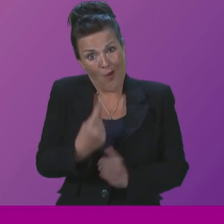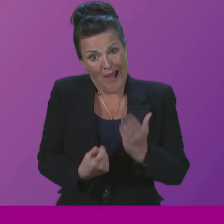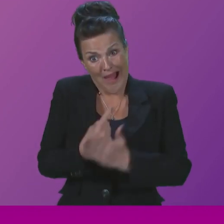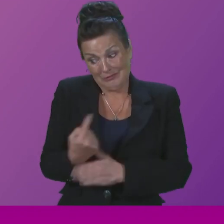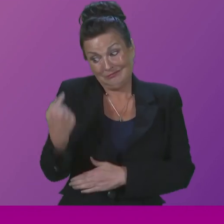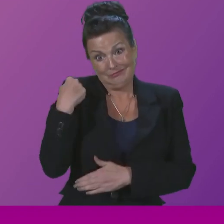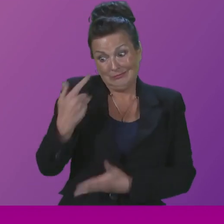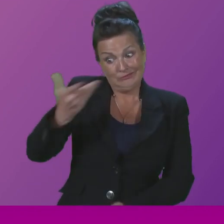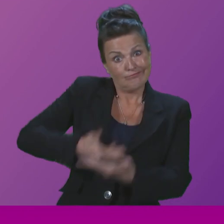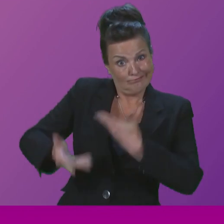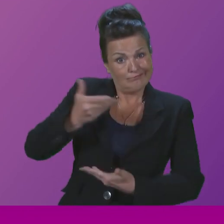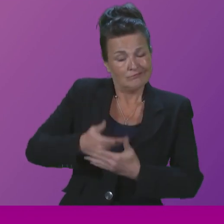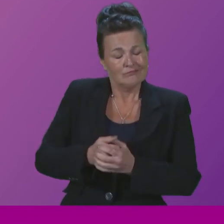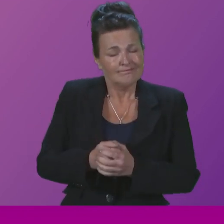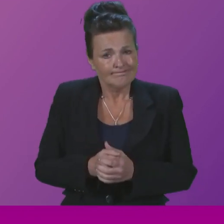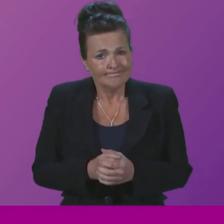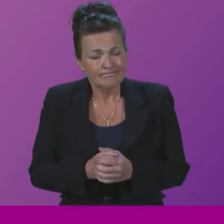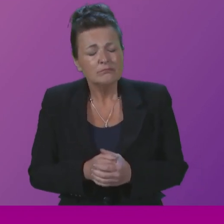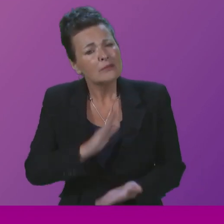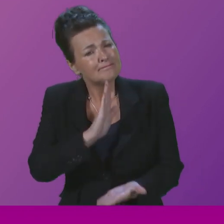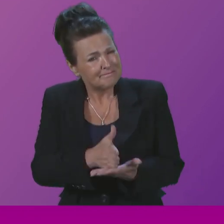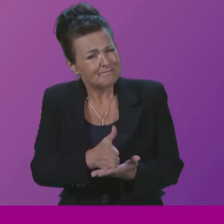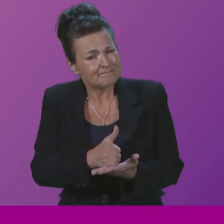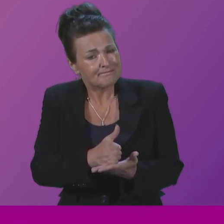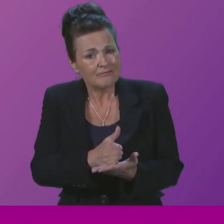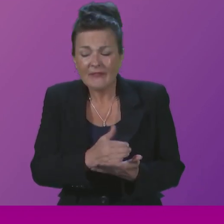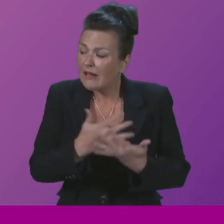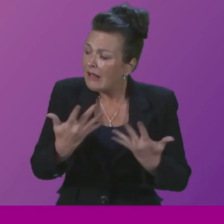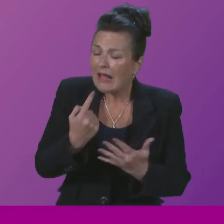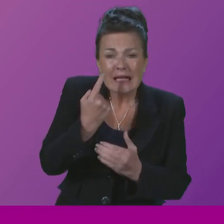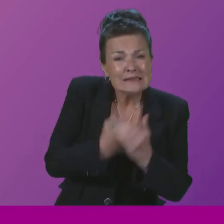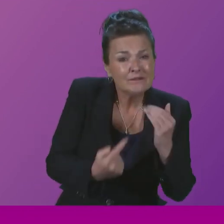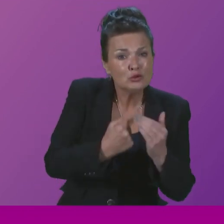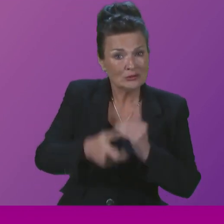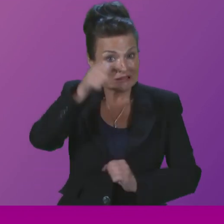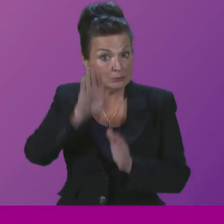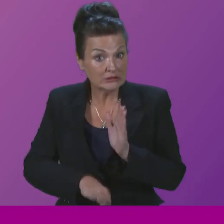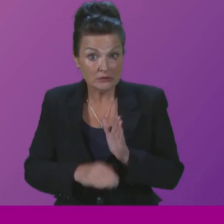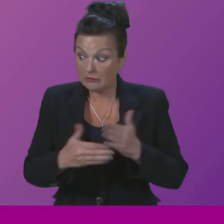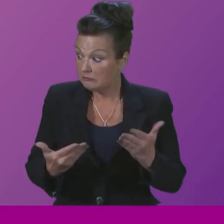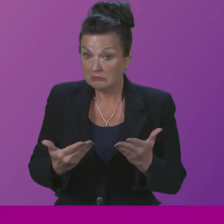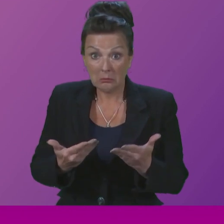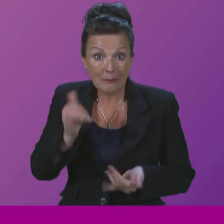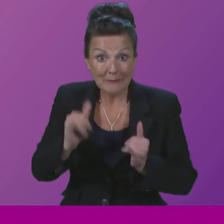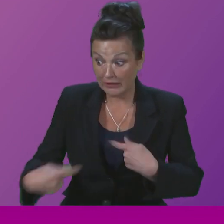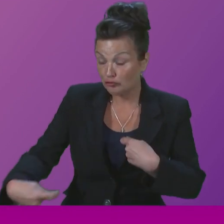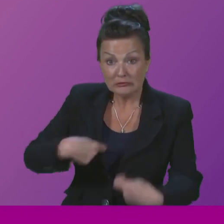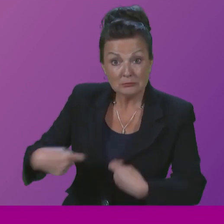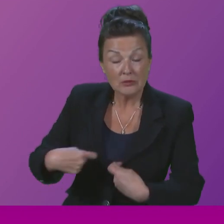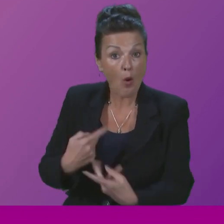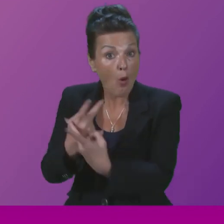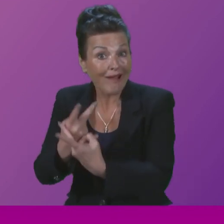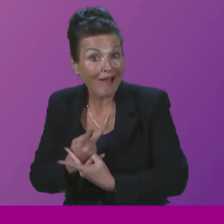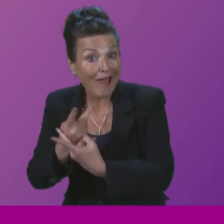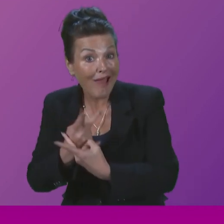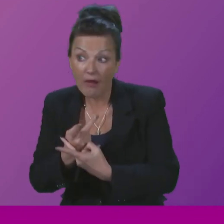previously. It is the case that individual experiences where the treatment or the care on the